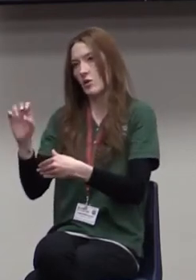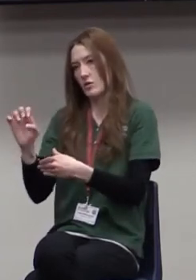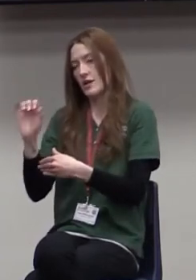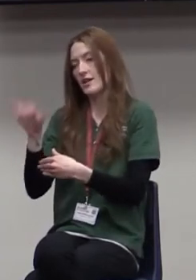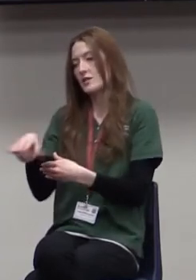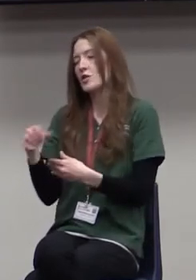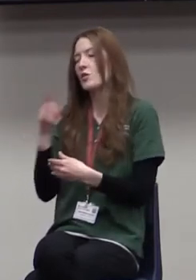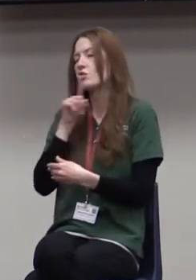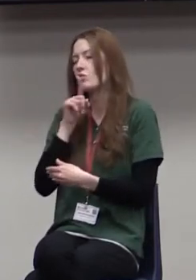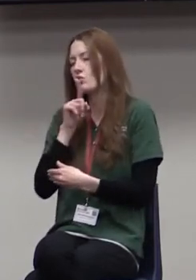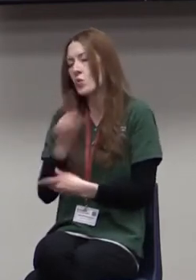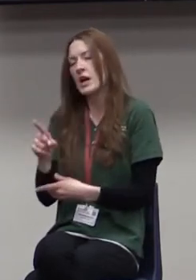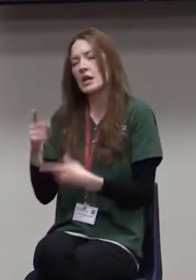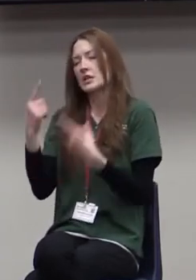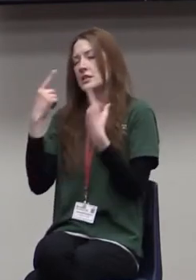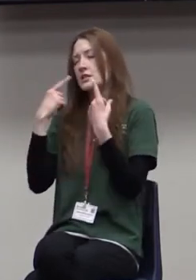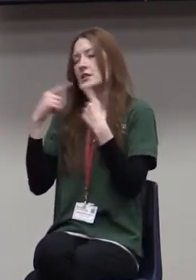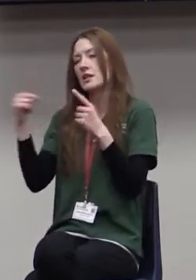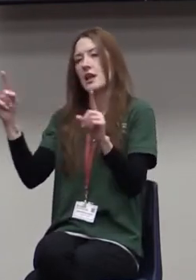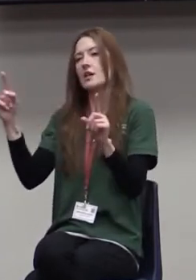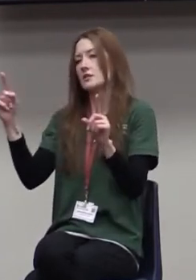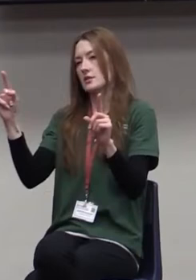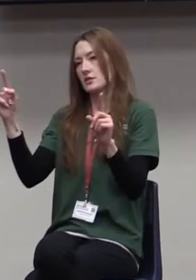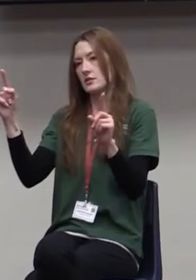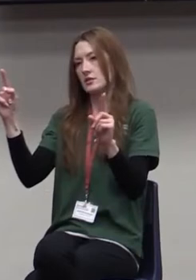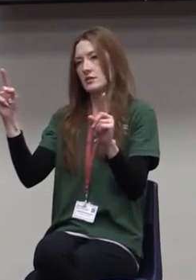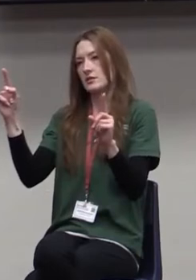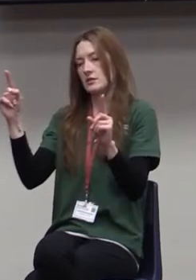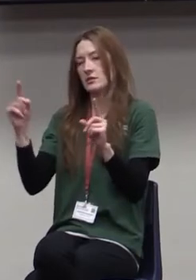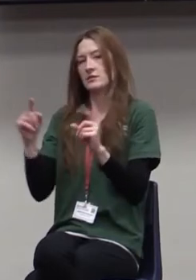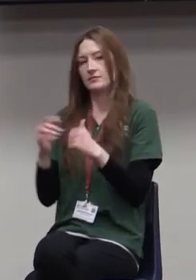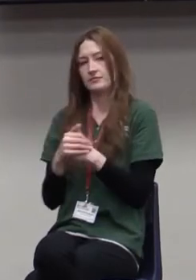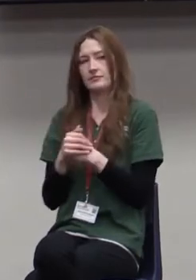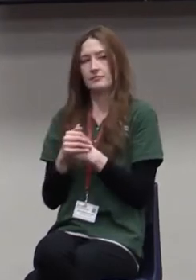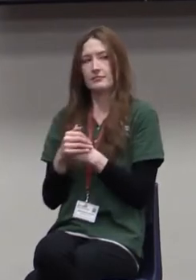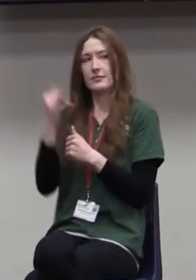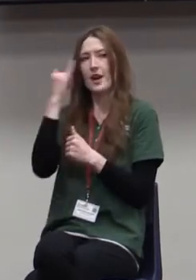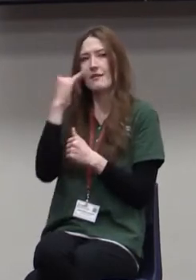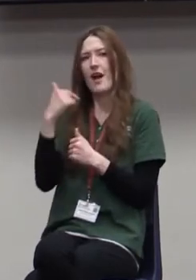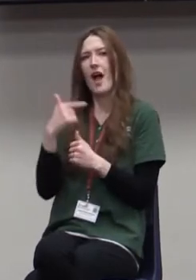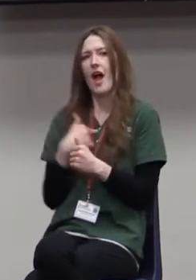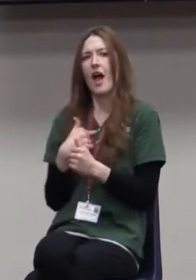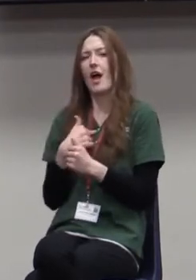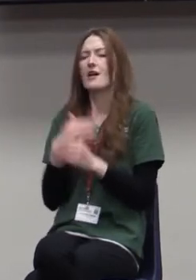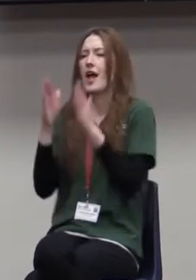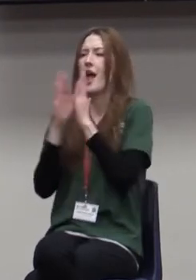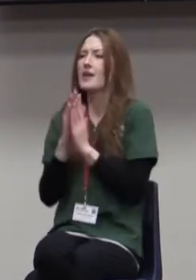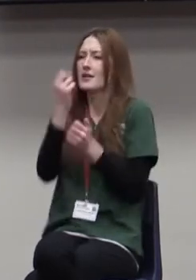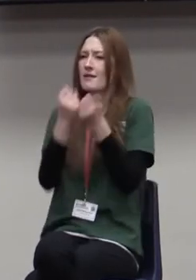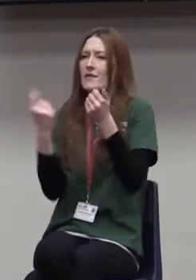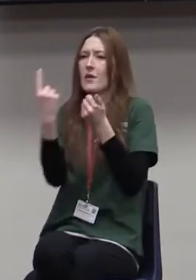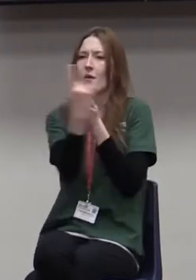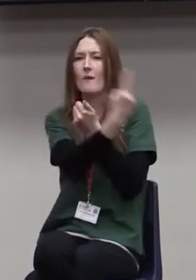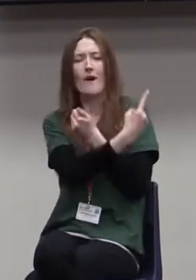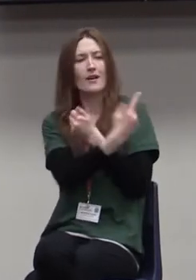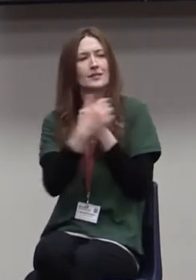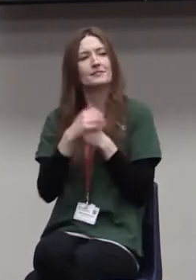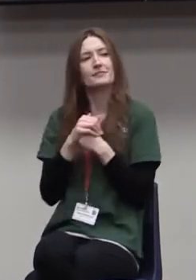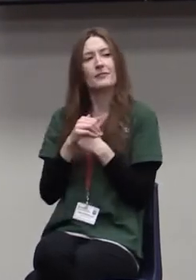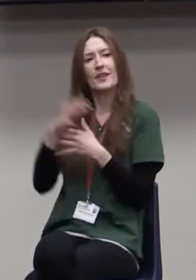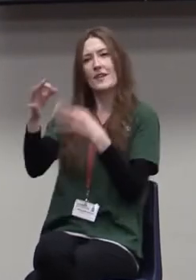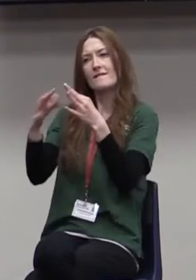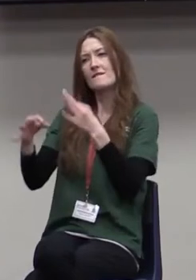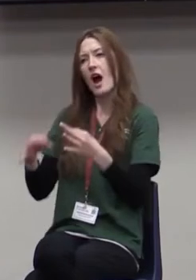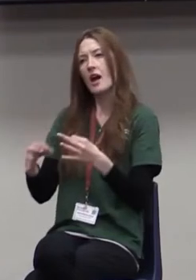success. How do you define success? You see, if I went around the room and asked everybody in this room, we'd all have a different